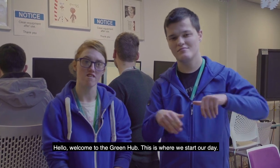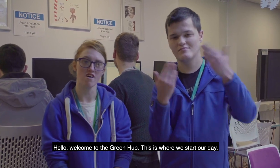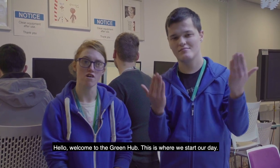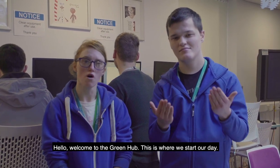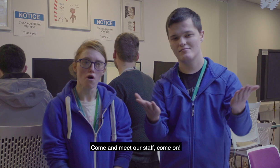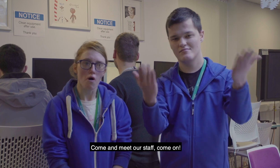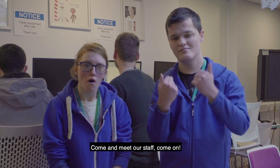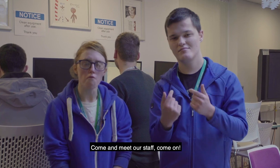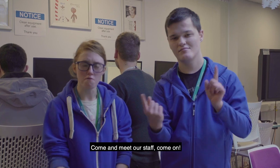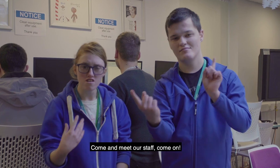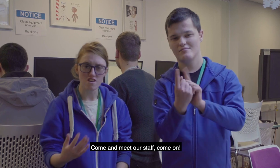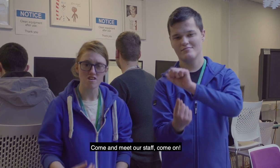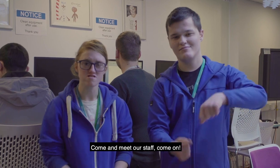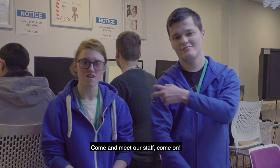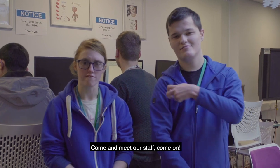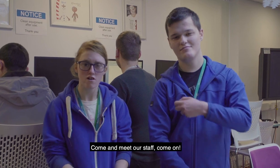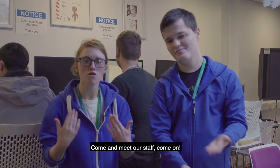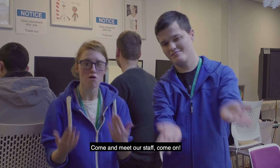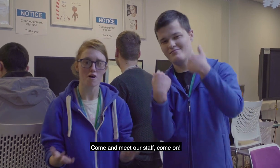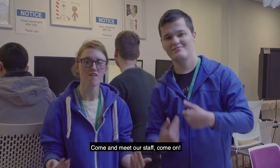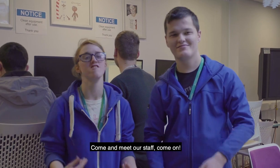day. Come and meet our staff. Come on.